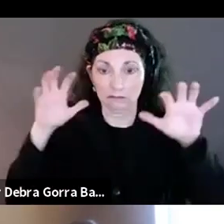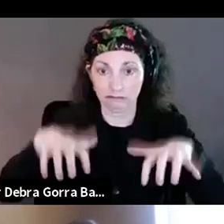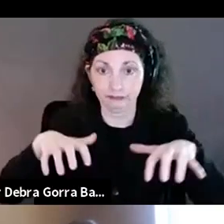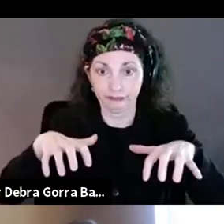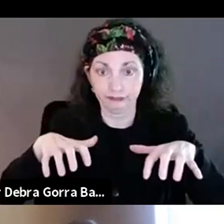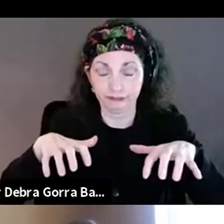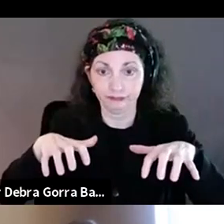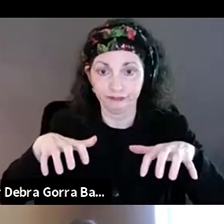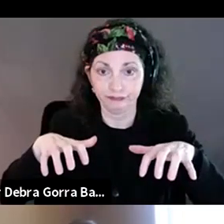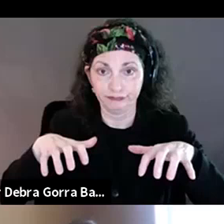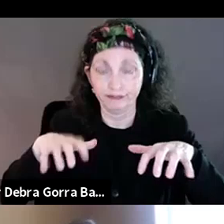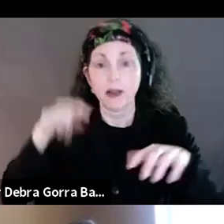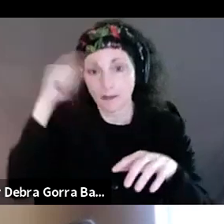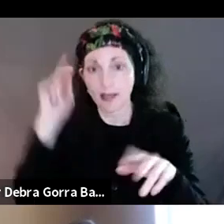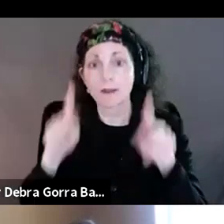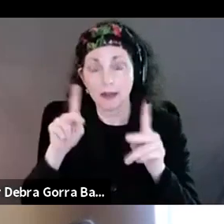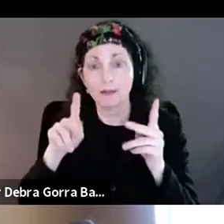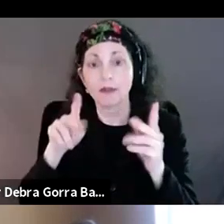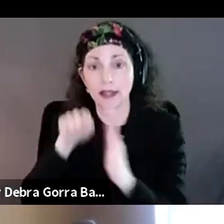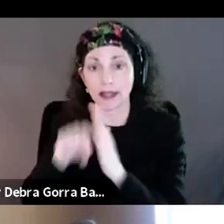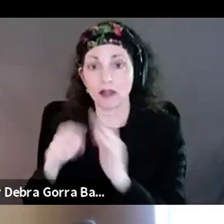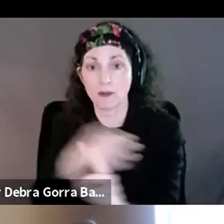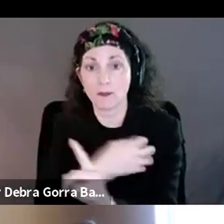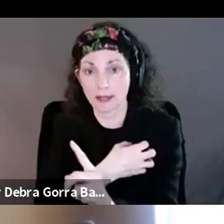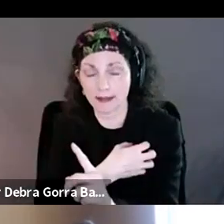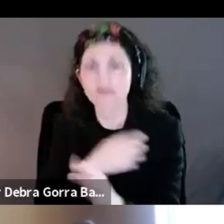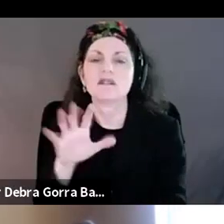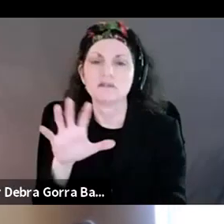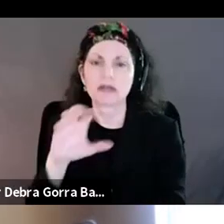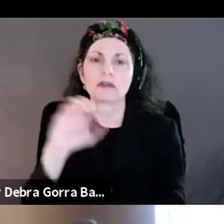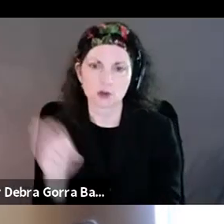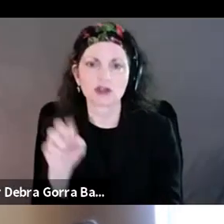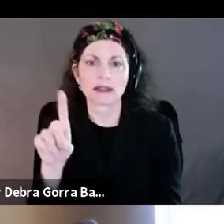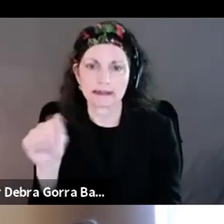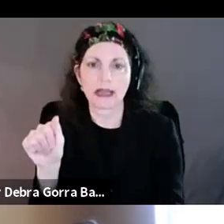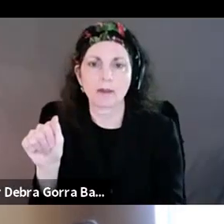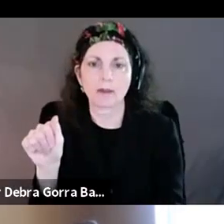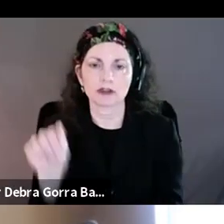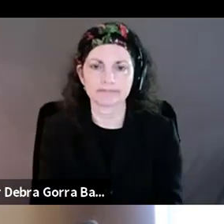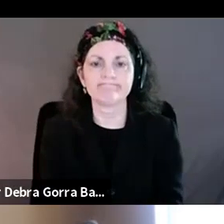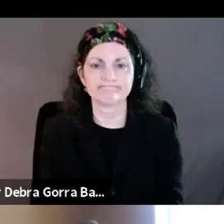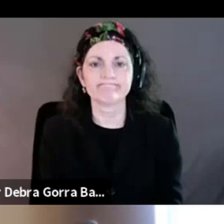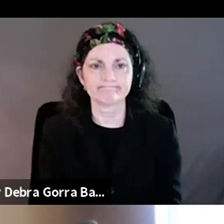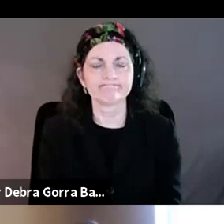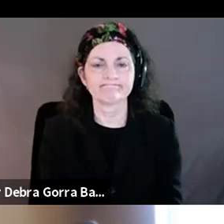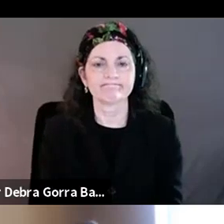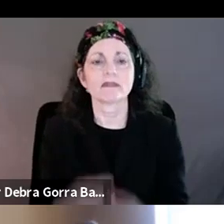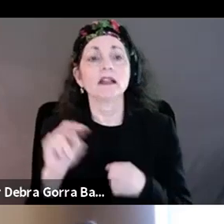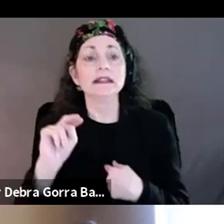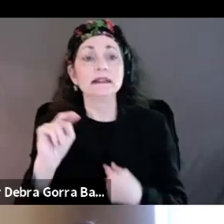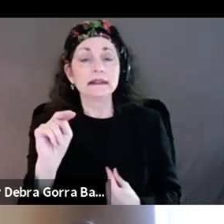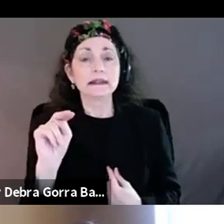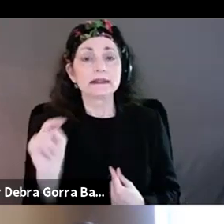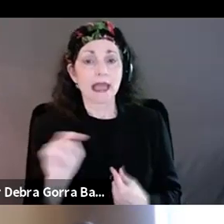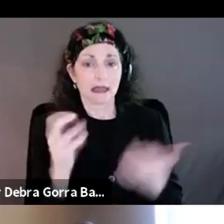So. Okay. Thank you for clarifying. No problem. So I wanted to, I mean, we could talk about this